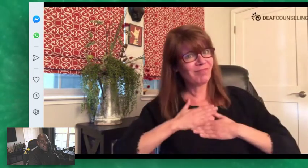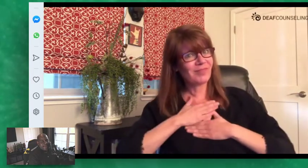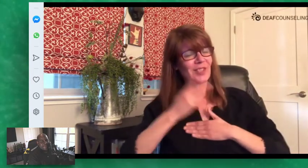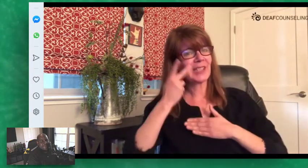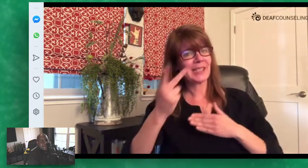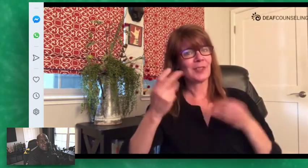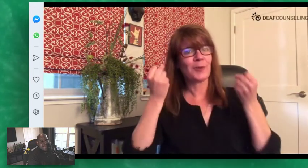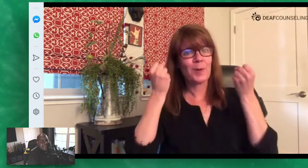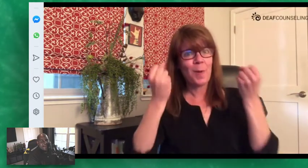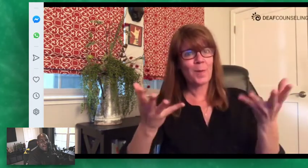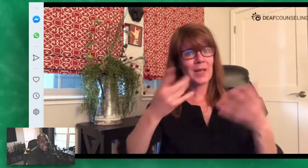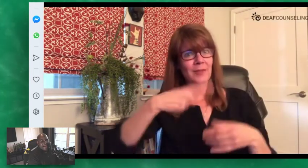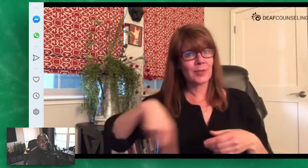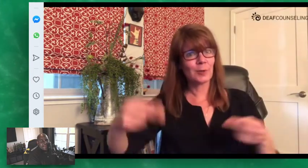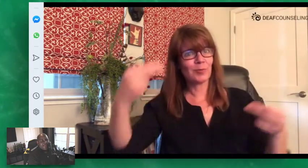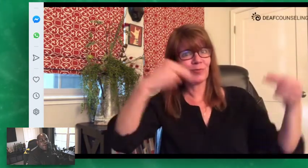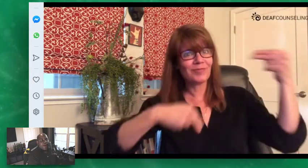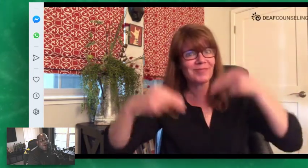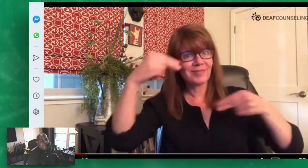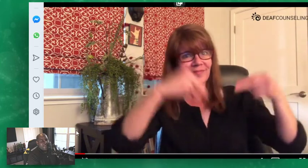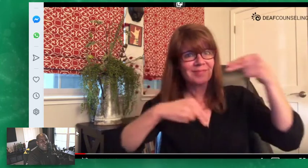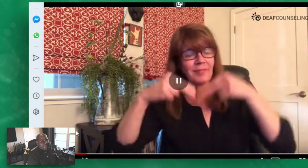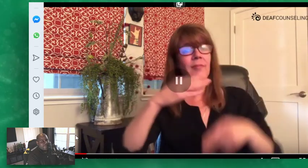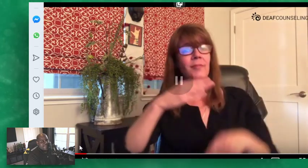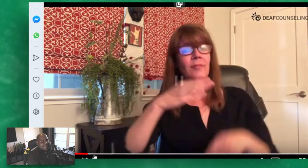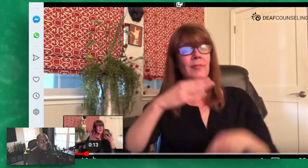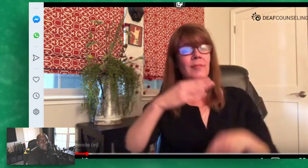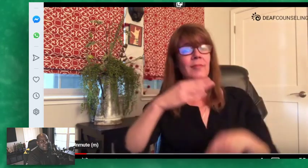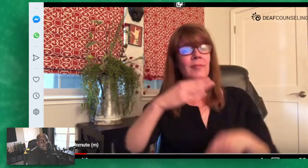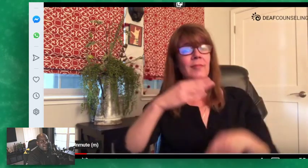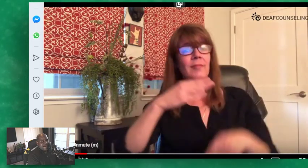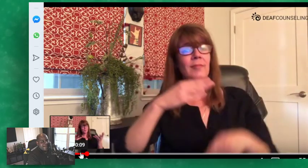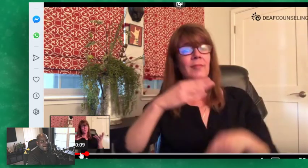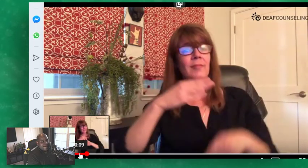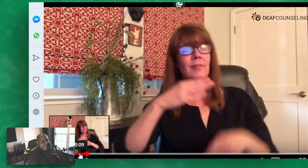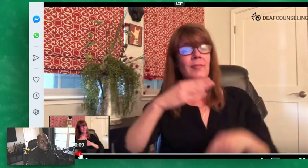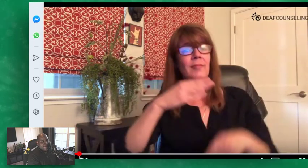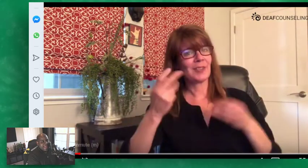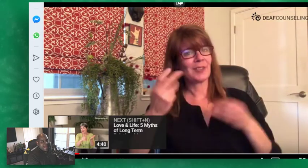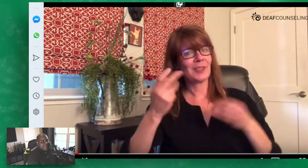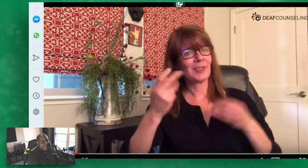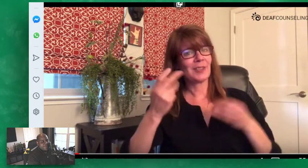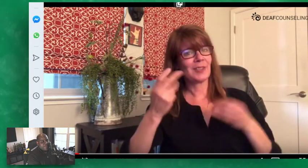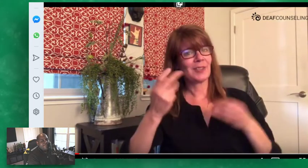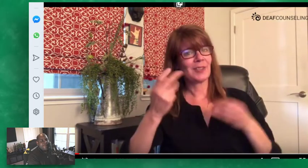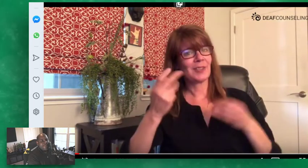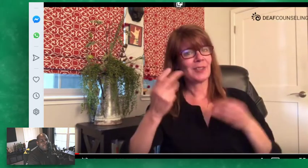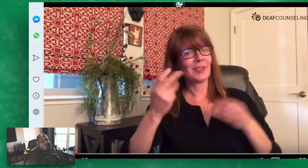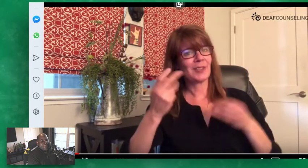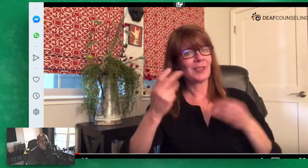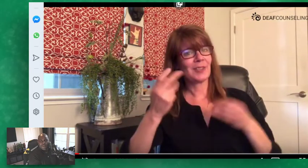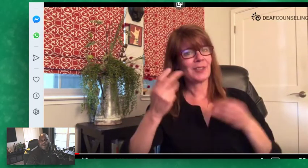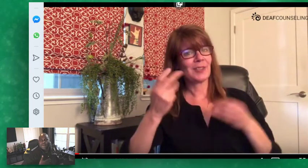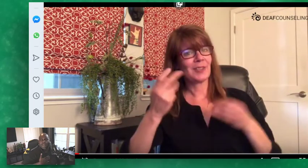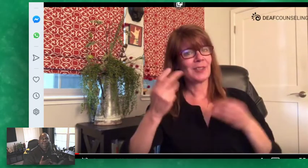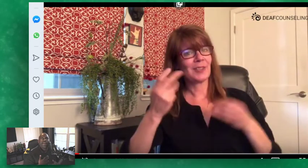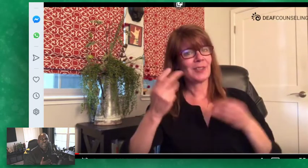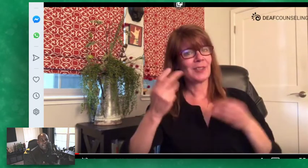very happy oh man she's really fast uh we very happy we very appreciative we very uh thankful